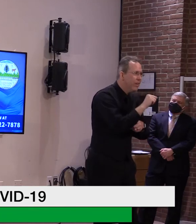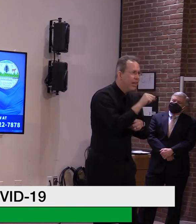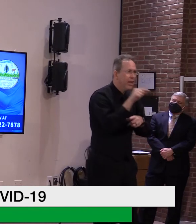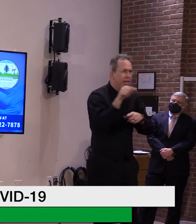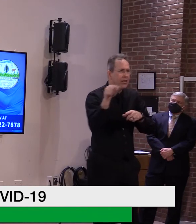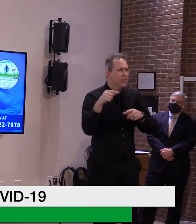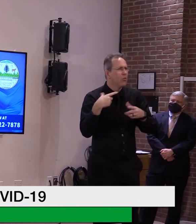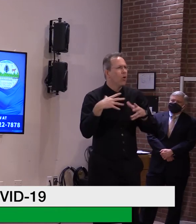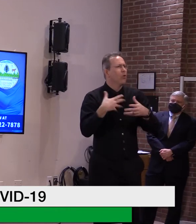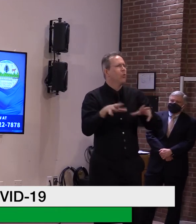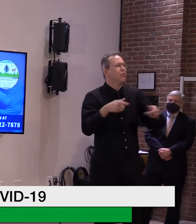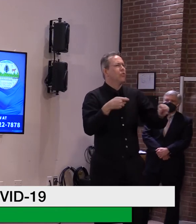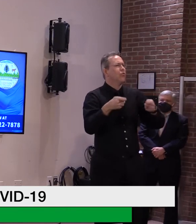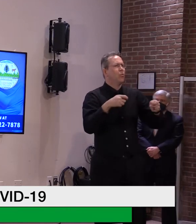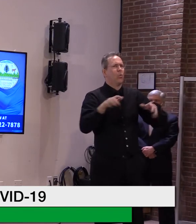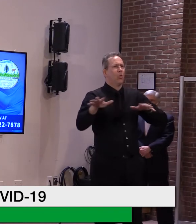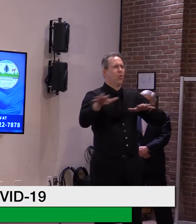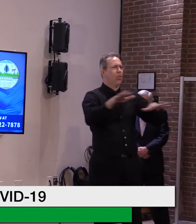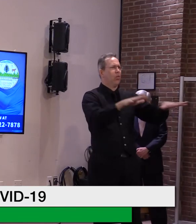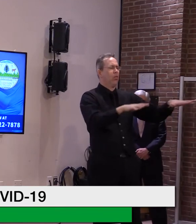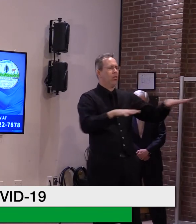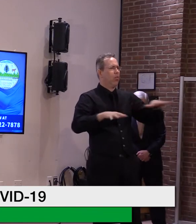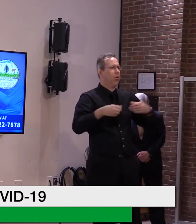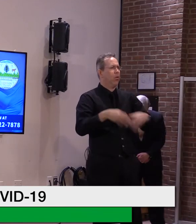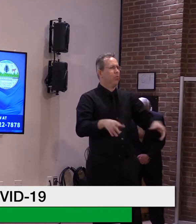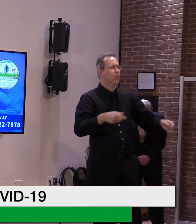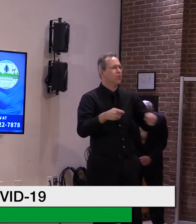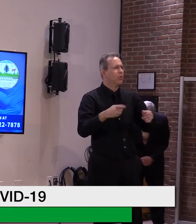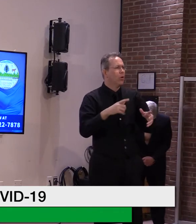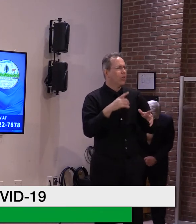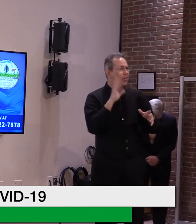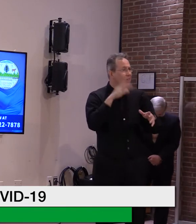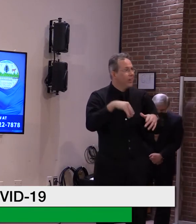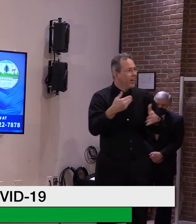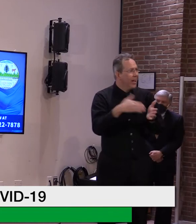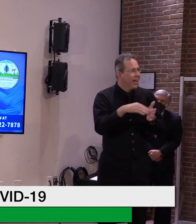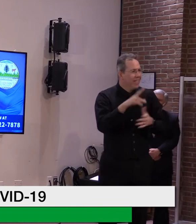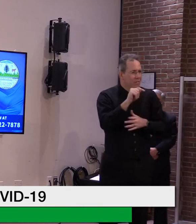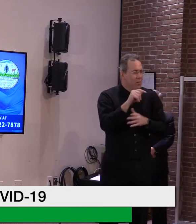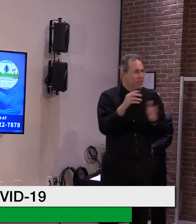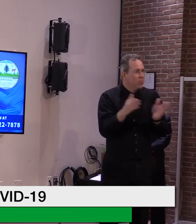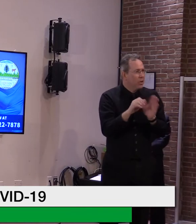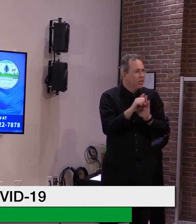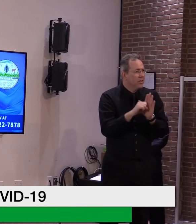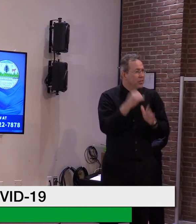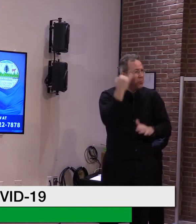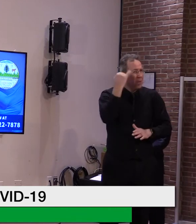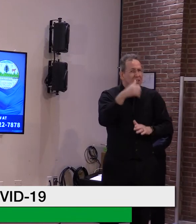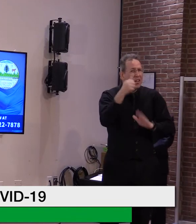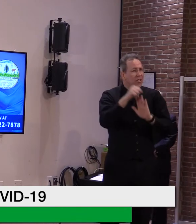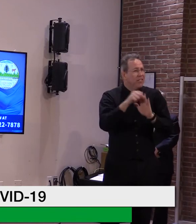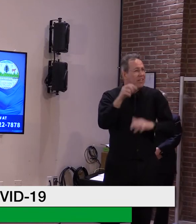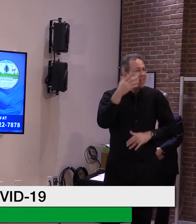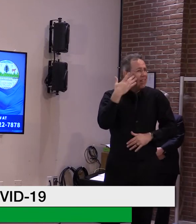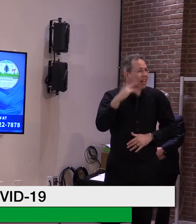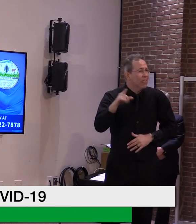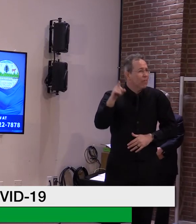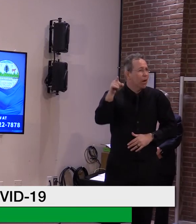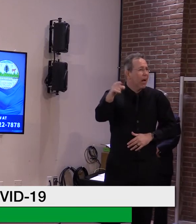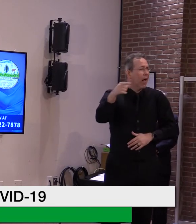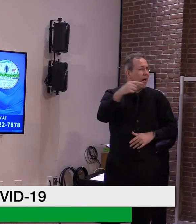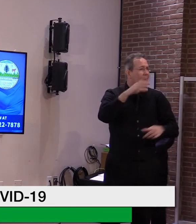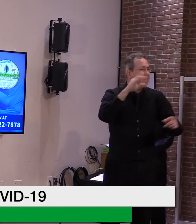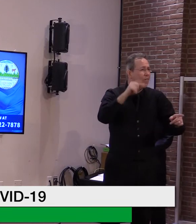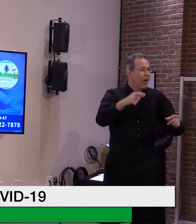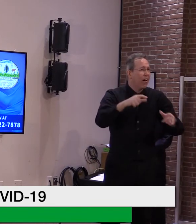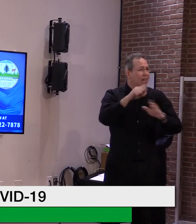small state. I can't imagine what's happening in other states. Um, so, uh, it would be my preference if we were to get the supply